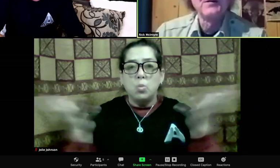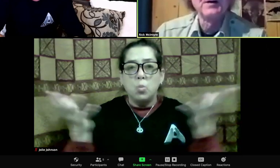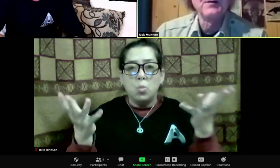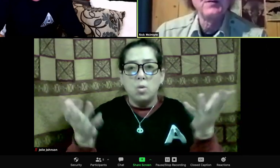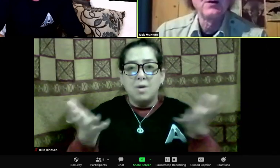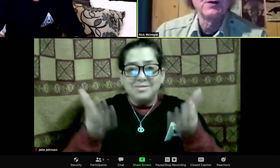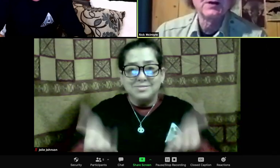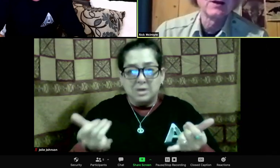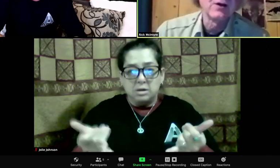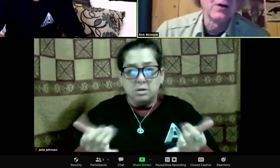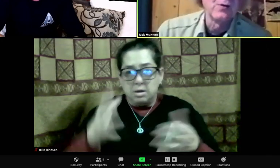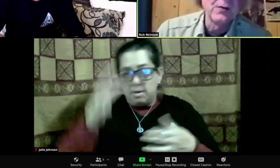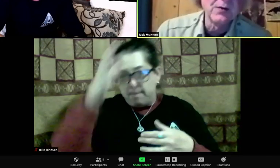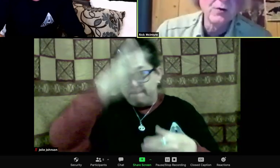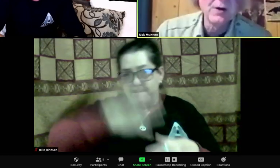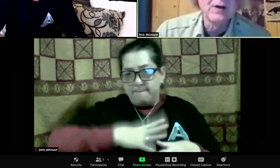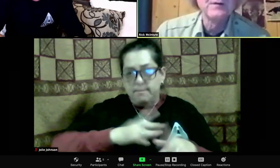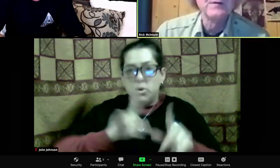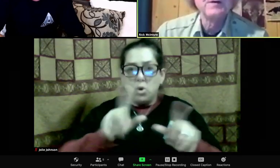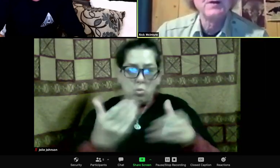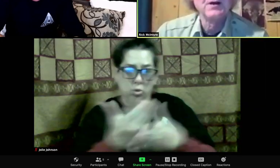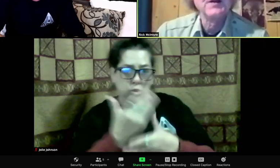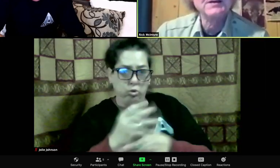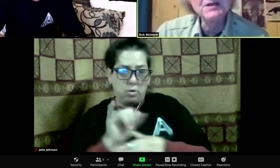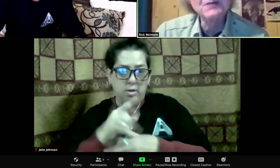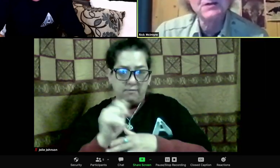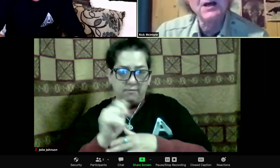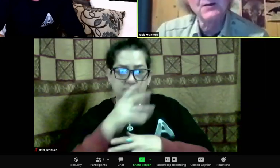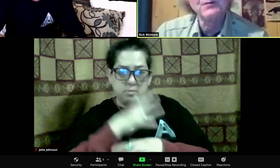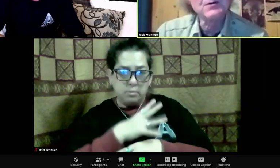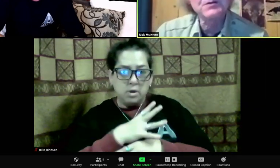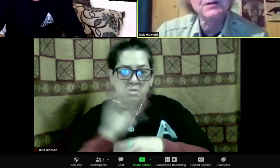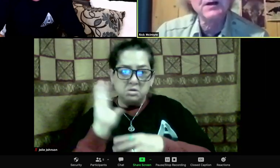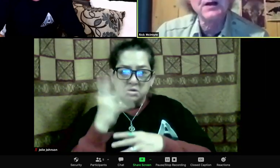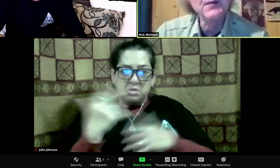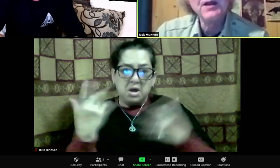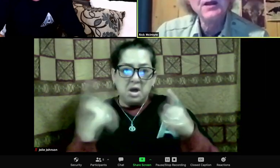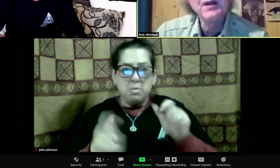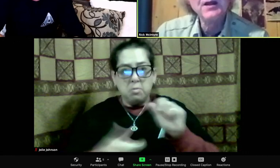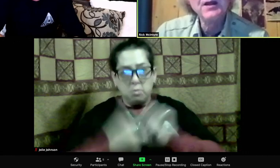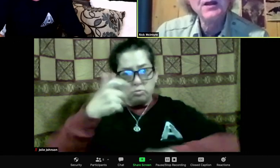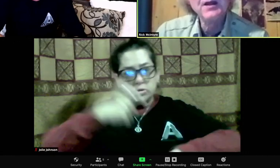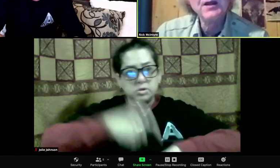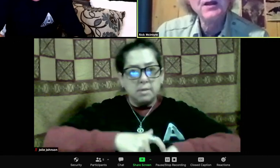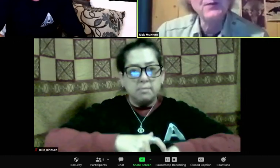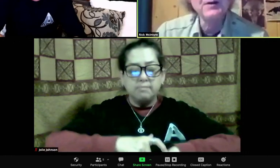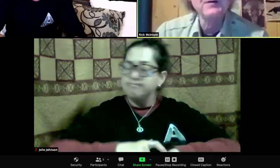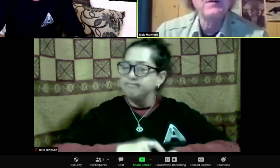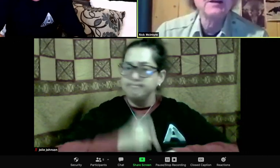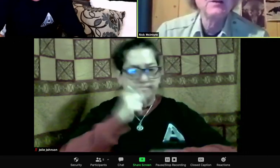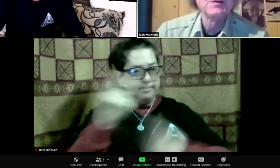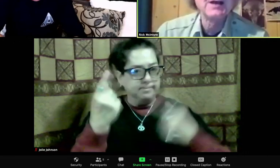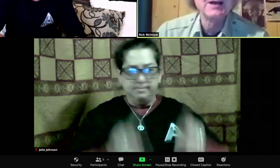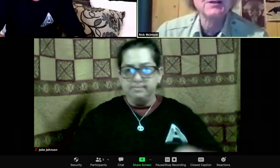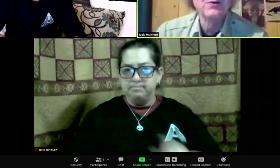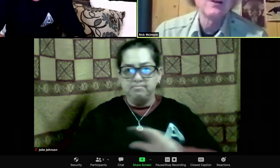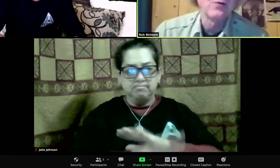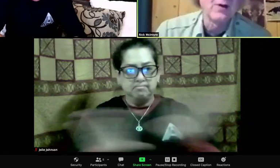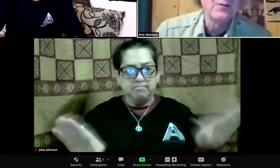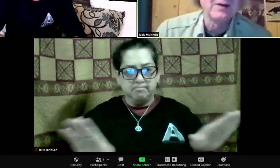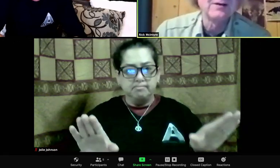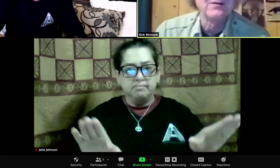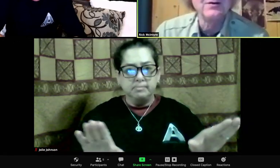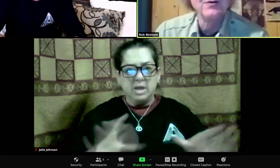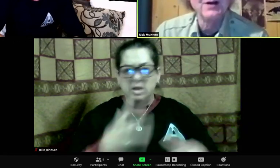male. Even though 870 was in such poor condition and really couldn't do